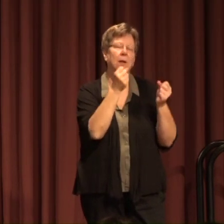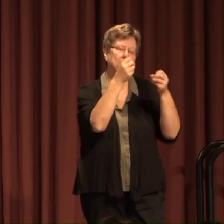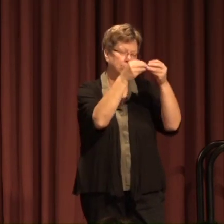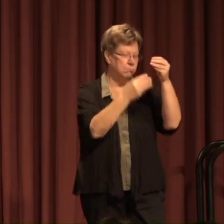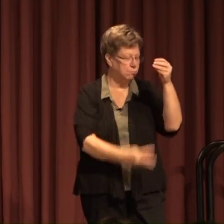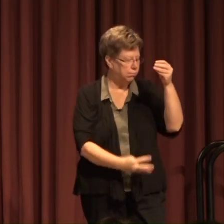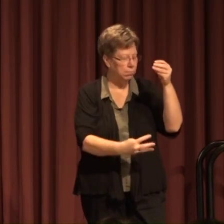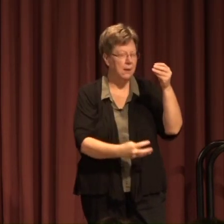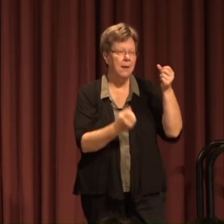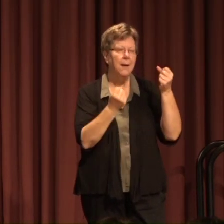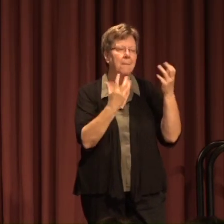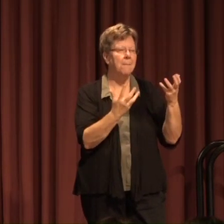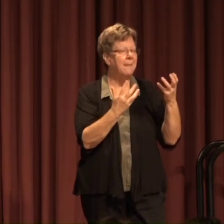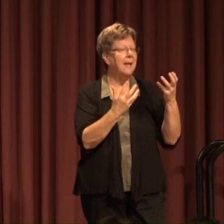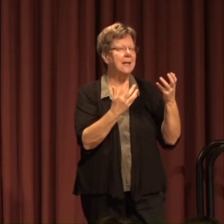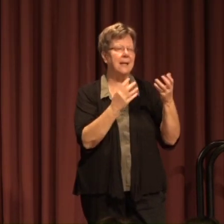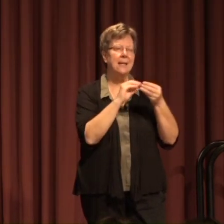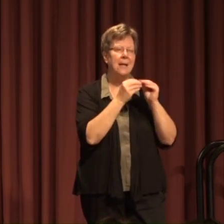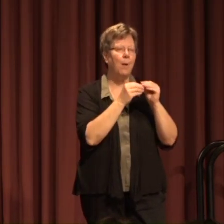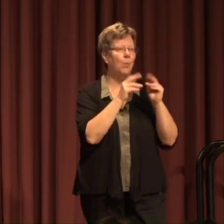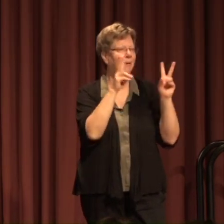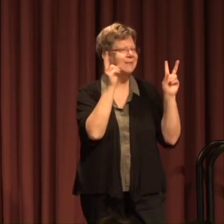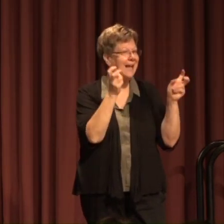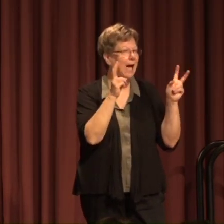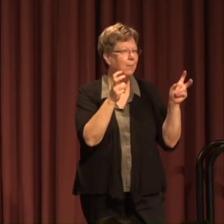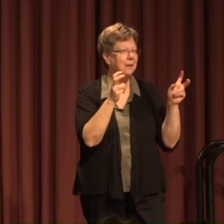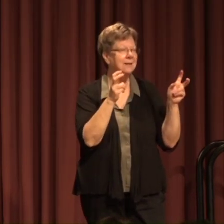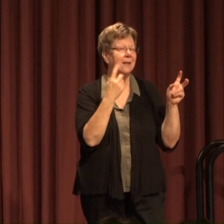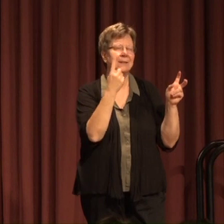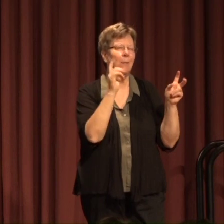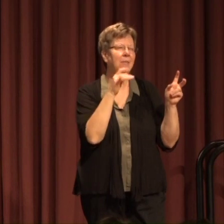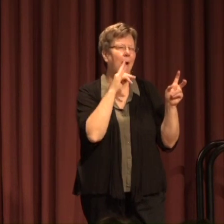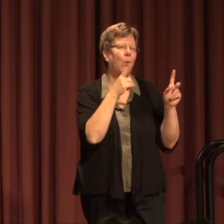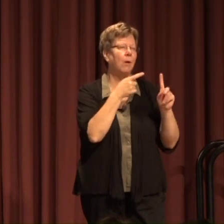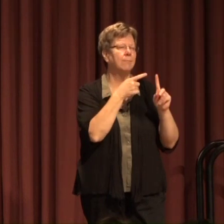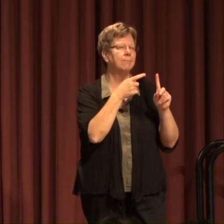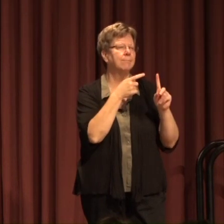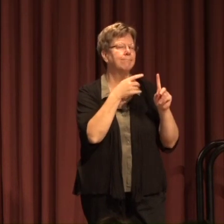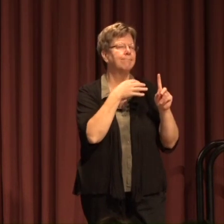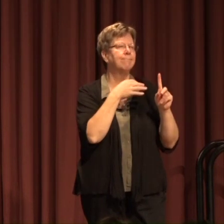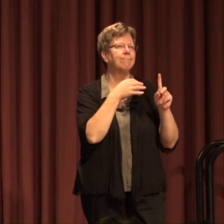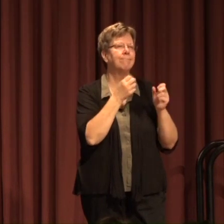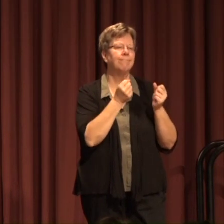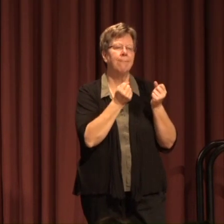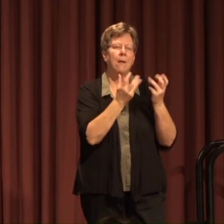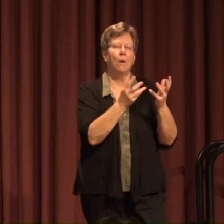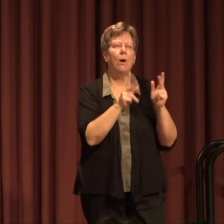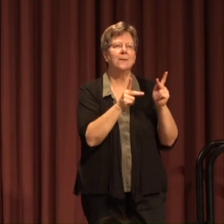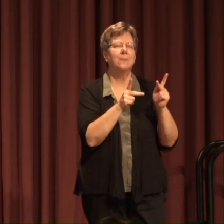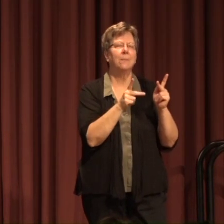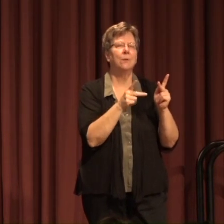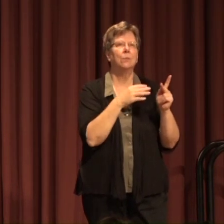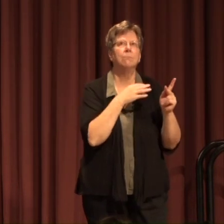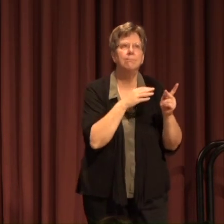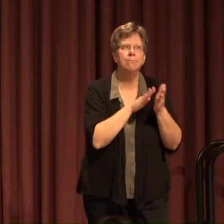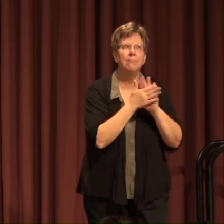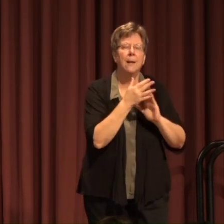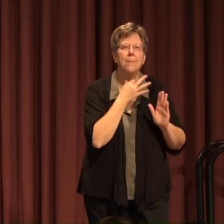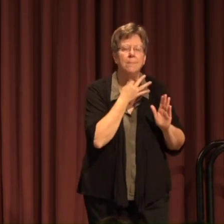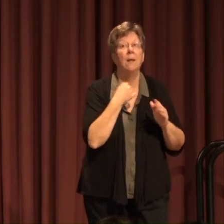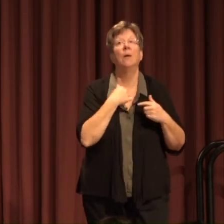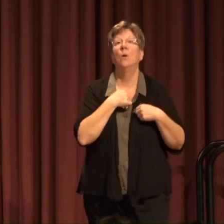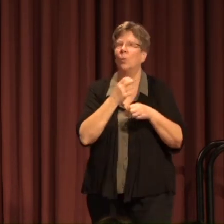Particularly a hook So that we have more of us who are Getting calls To